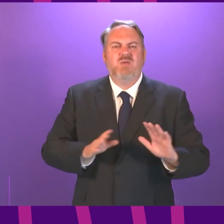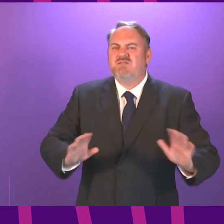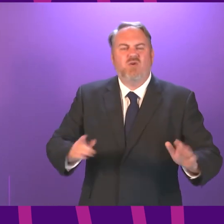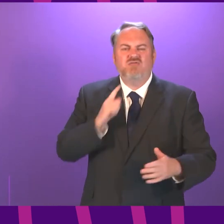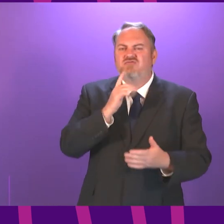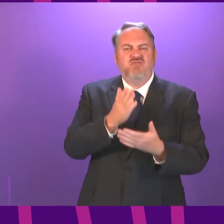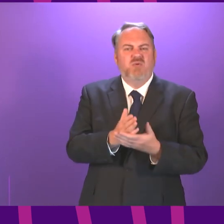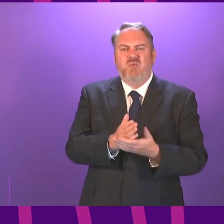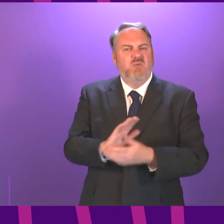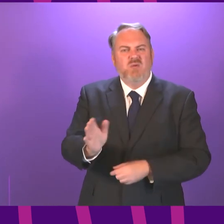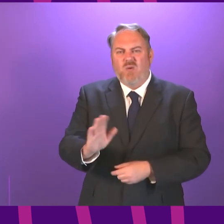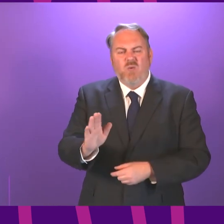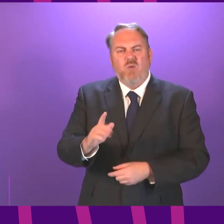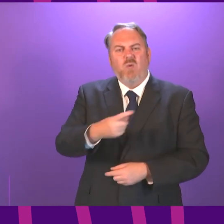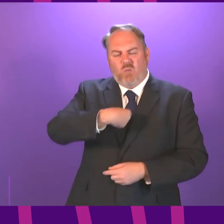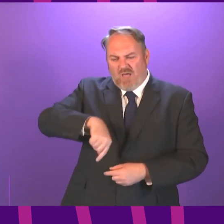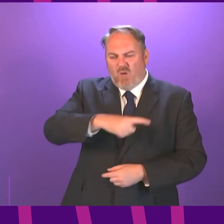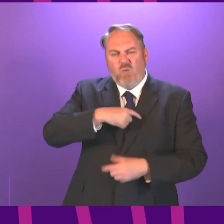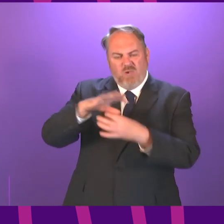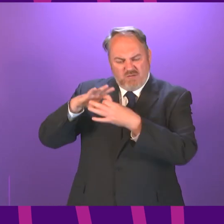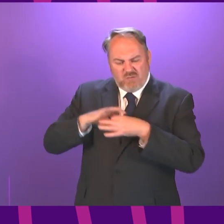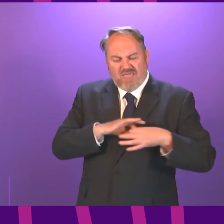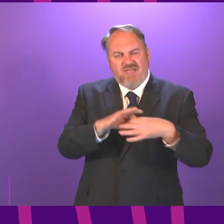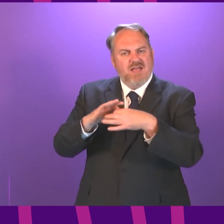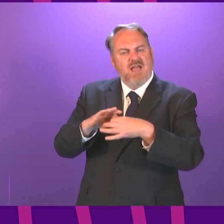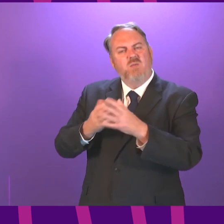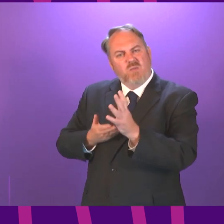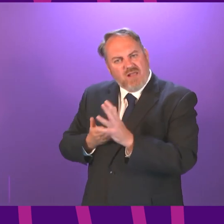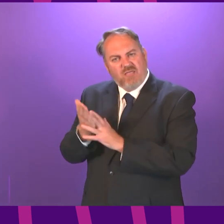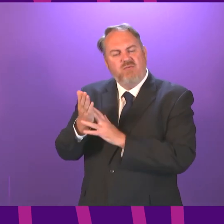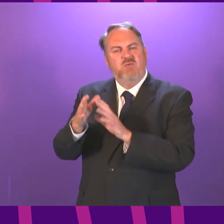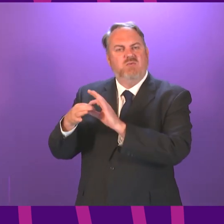that's not true we are all in this together and we're trying to get through it together